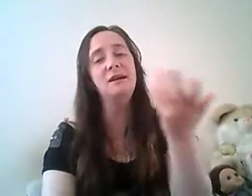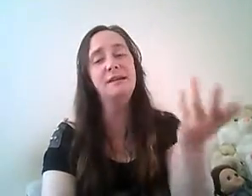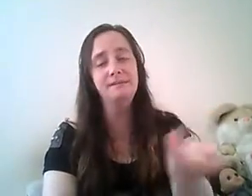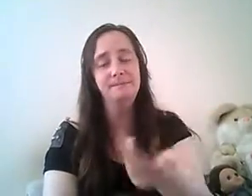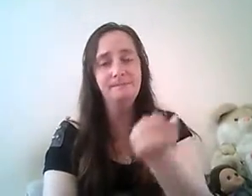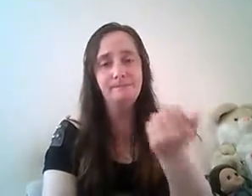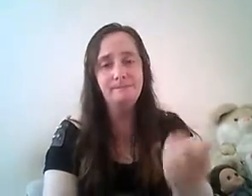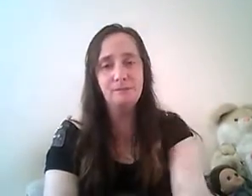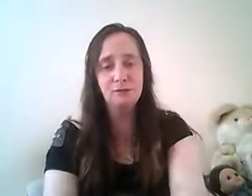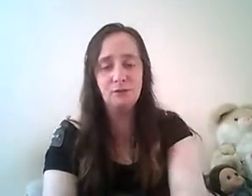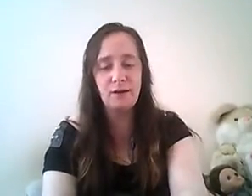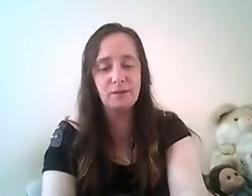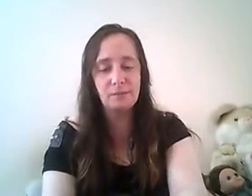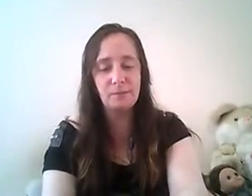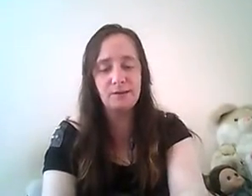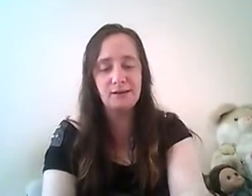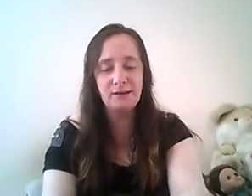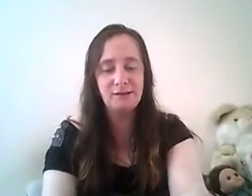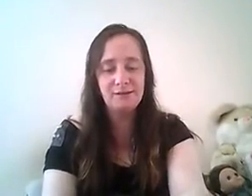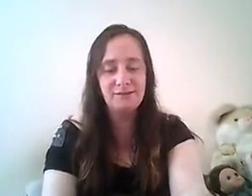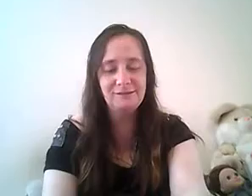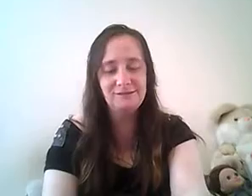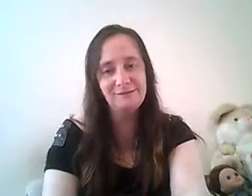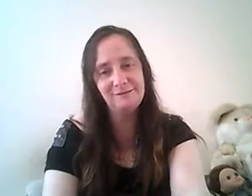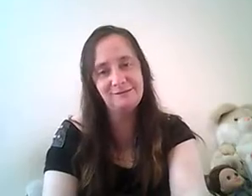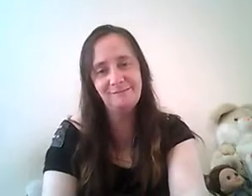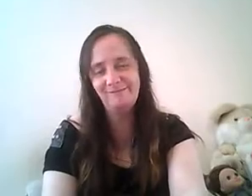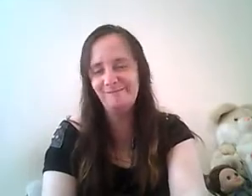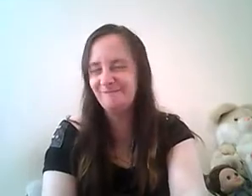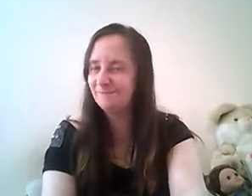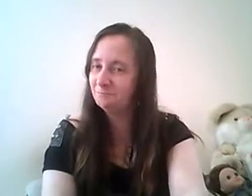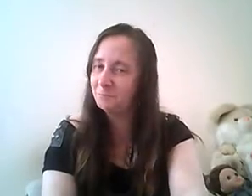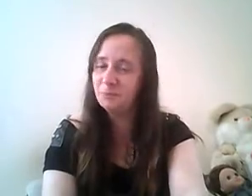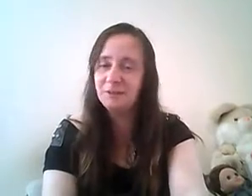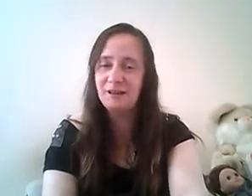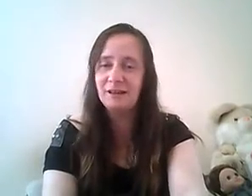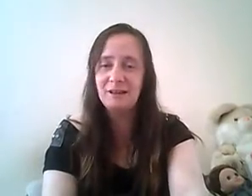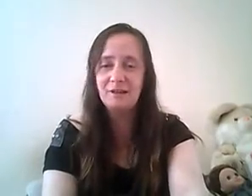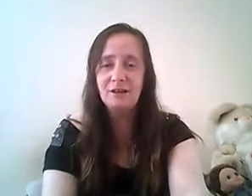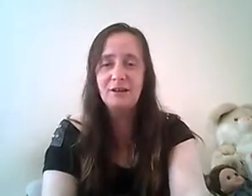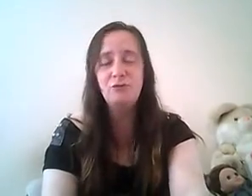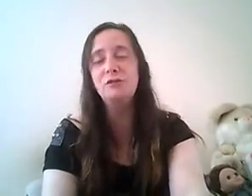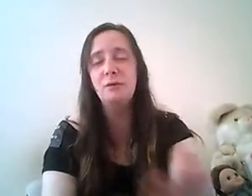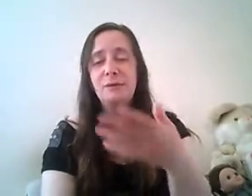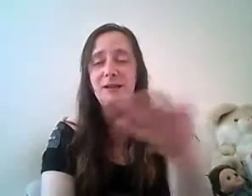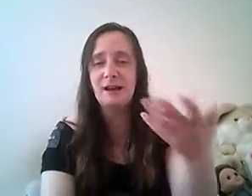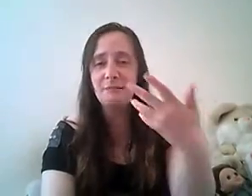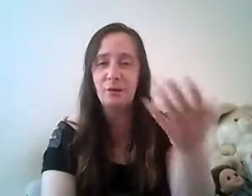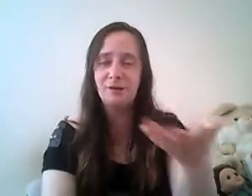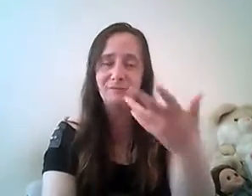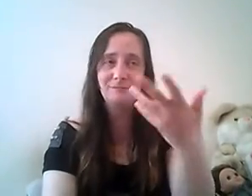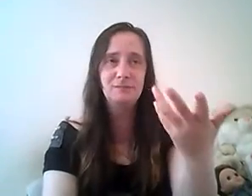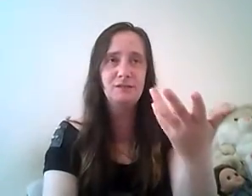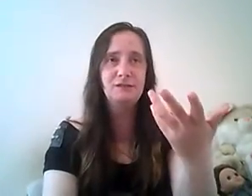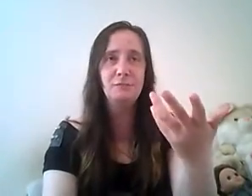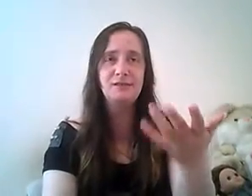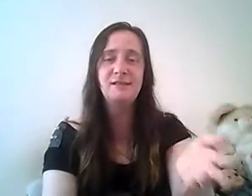eye so his father gave him a black eye oh poor wee guy it's not that wee guy but it's about sid